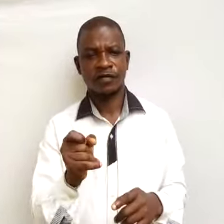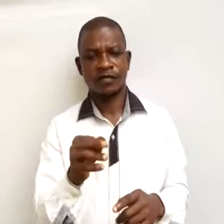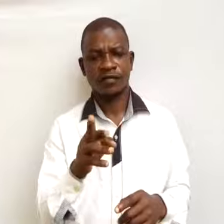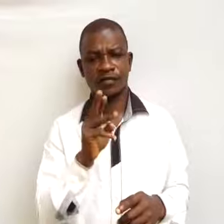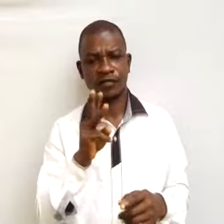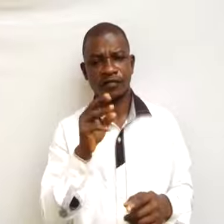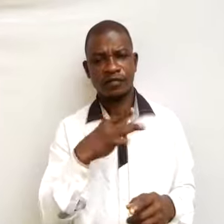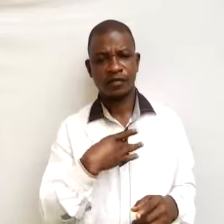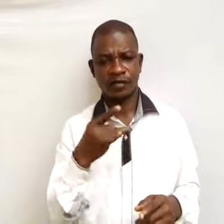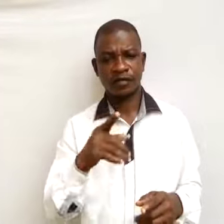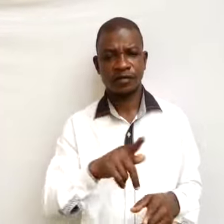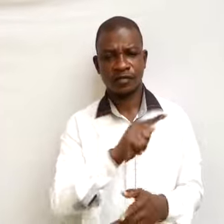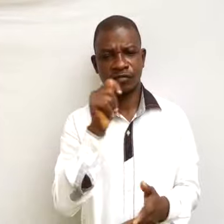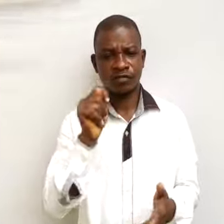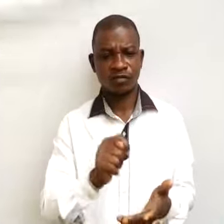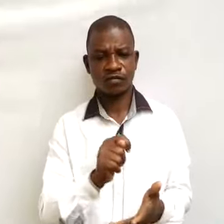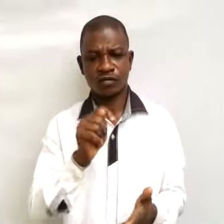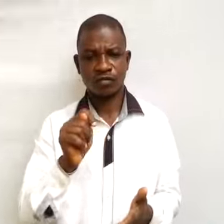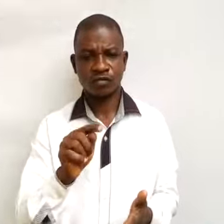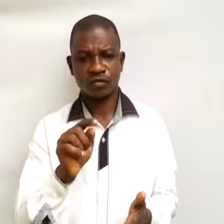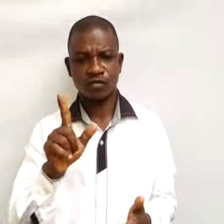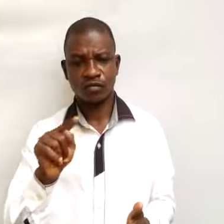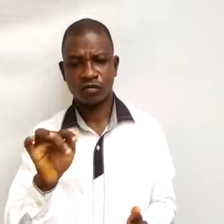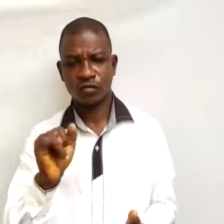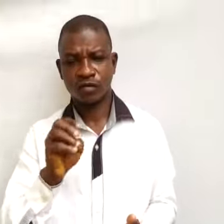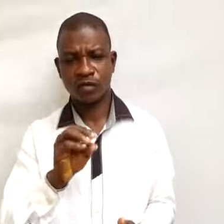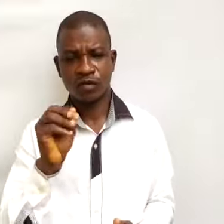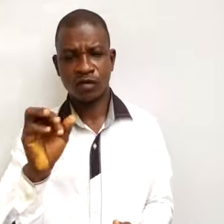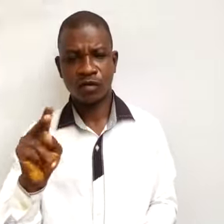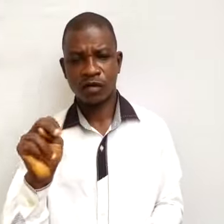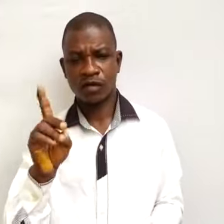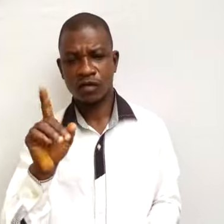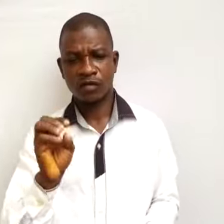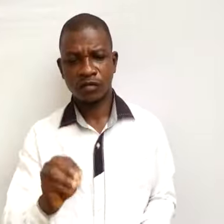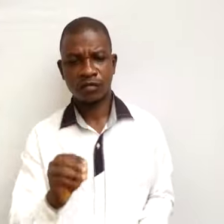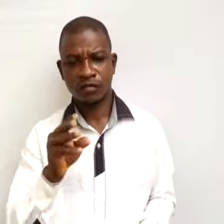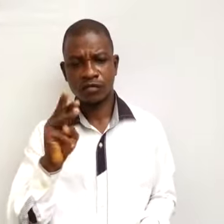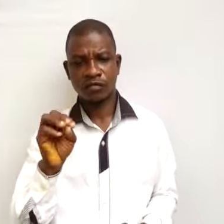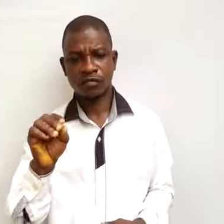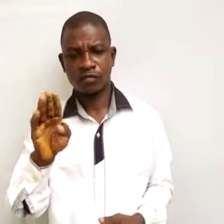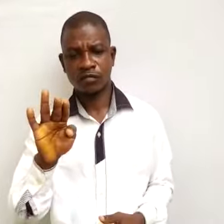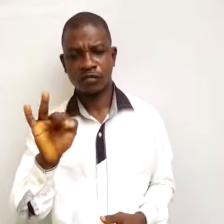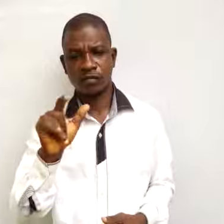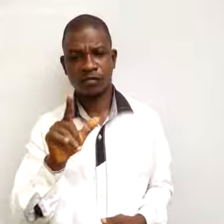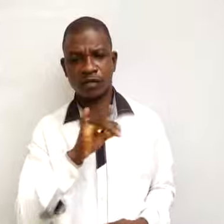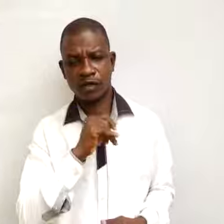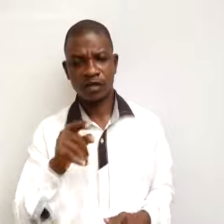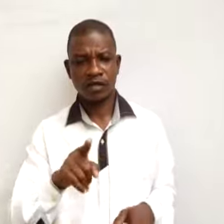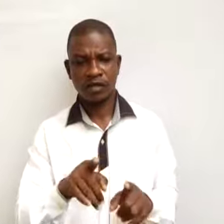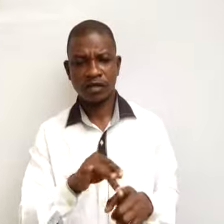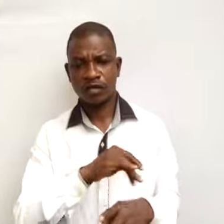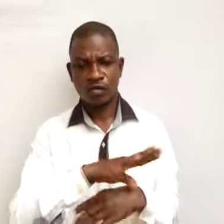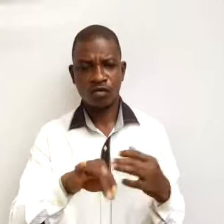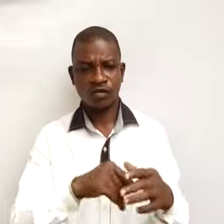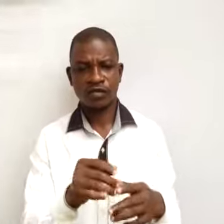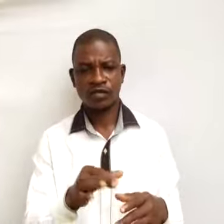Total, Ohando, Mobi and so on. All these firms are under